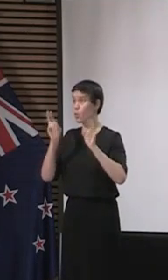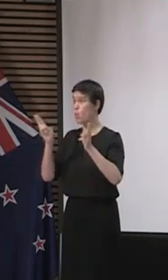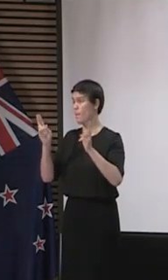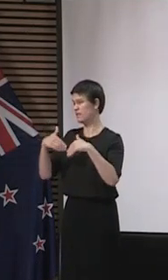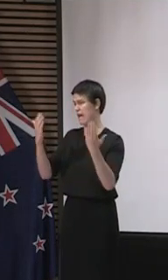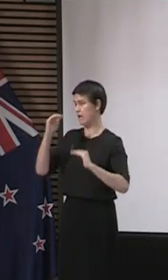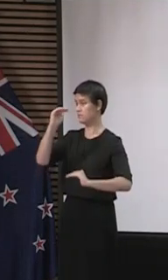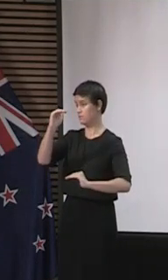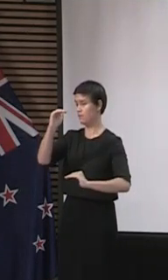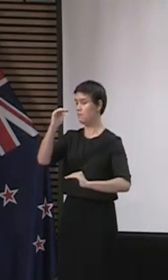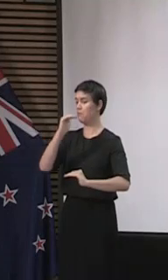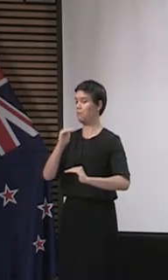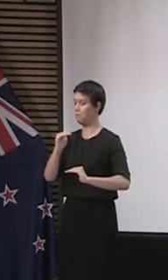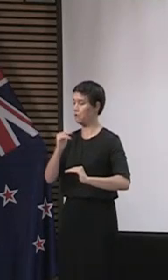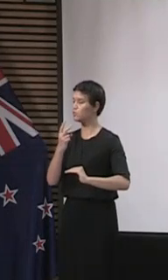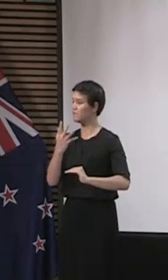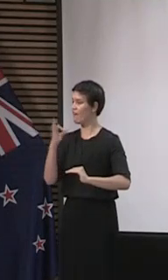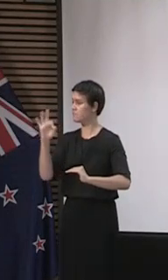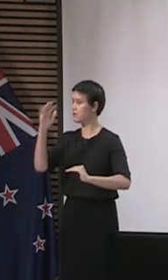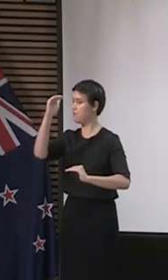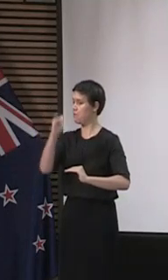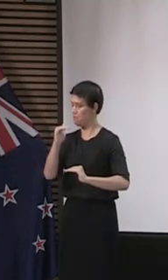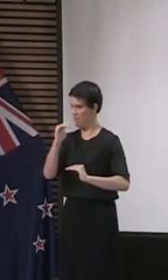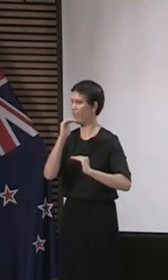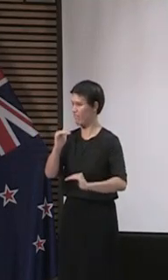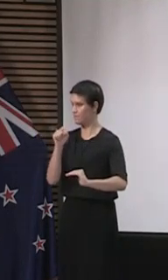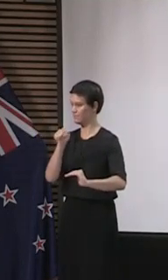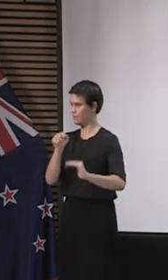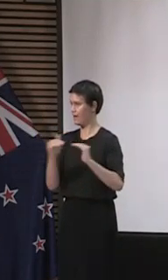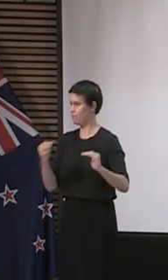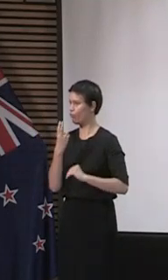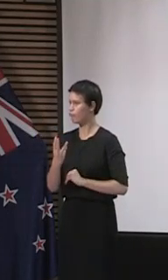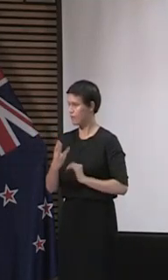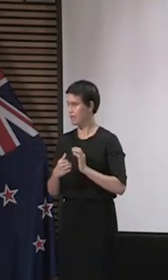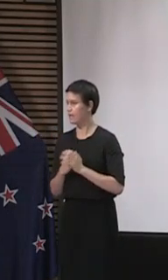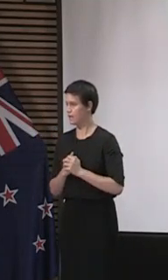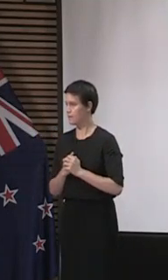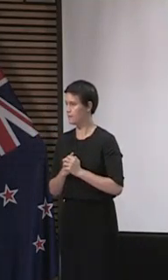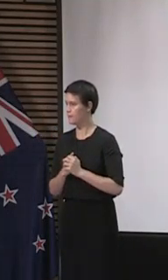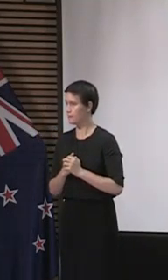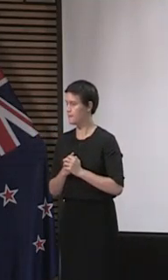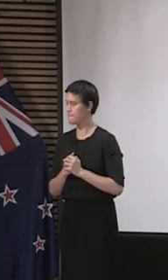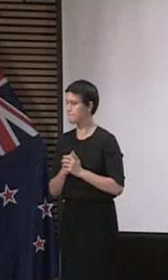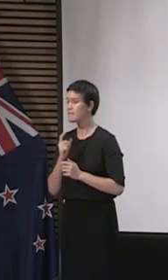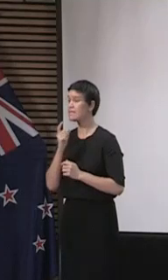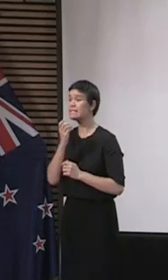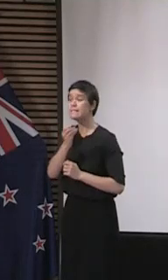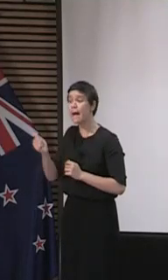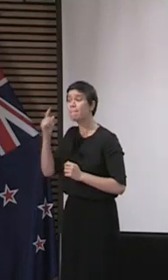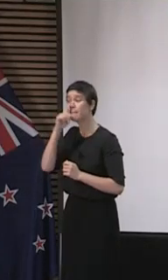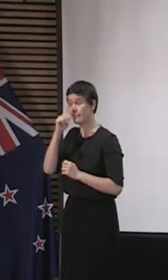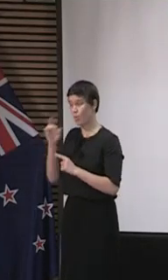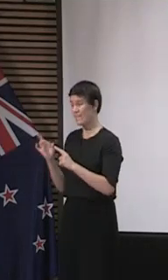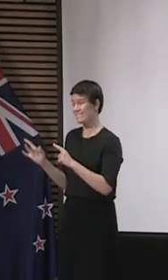that is a significant increase. But keeping in mind, we have managed to, of course, have people continuing to work in essential